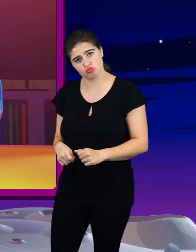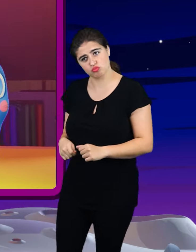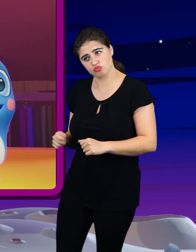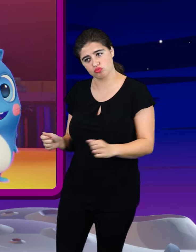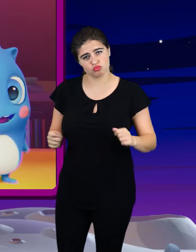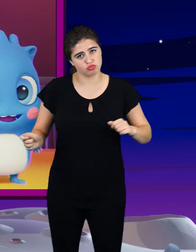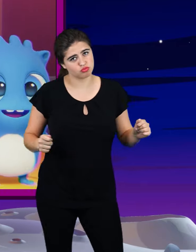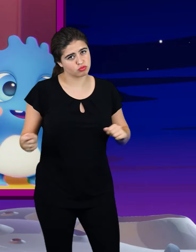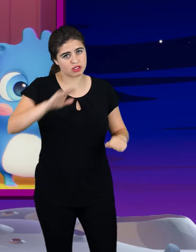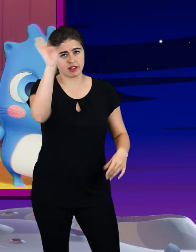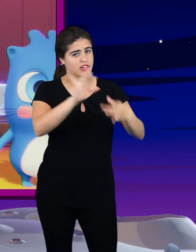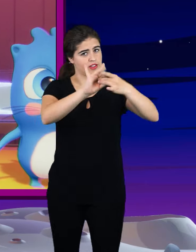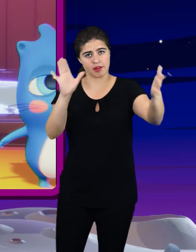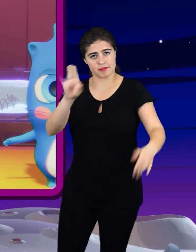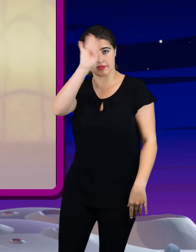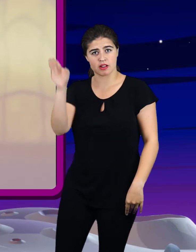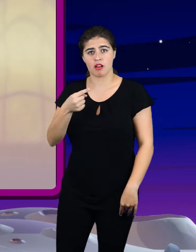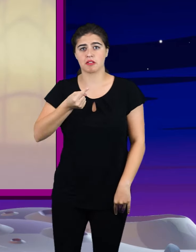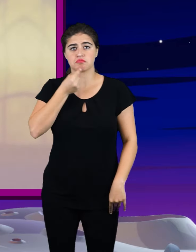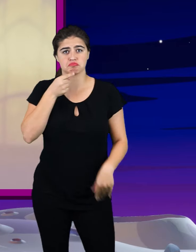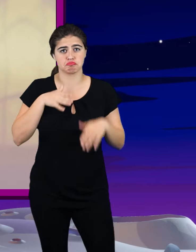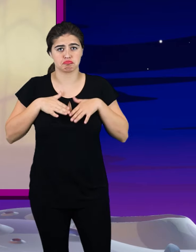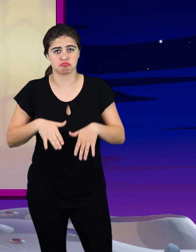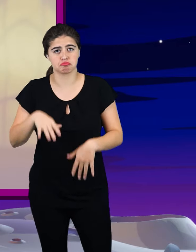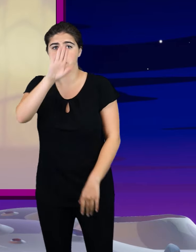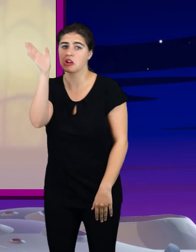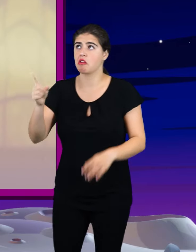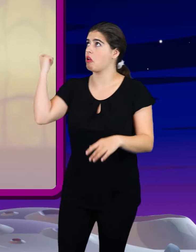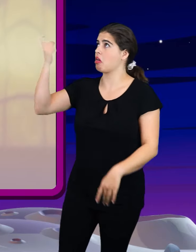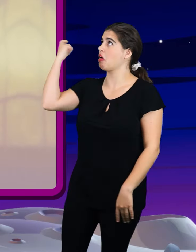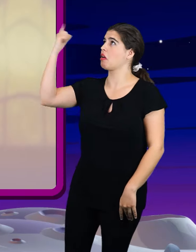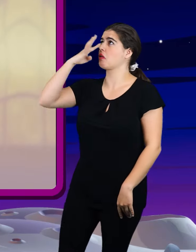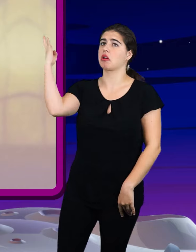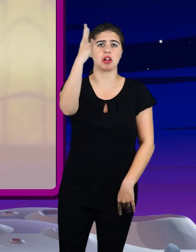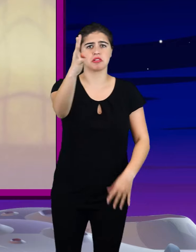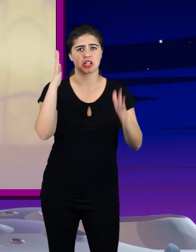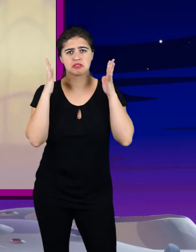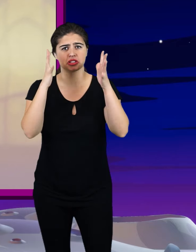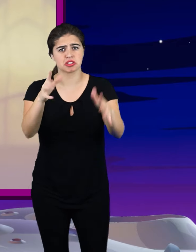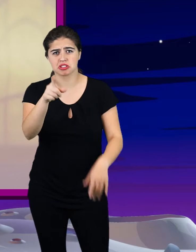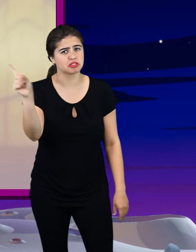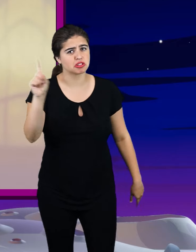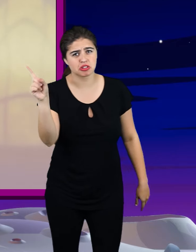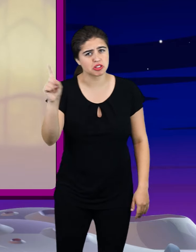give you up Never gonna let you down Never gonna run around Inside you